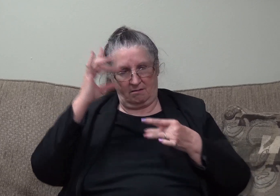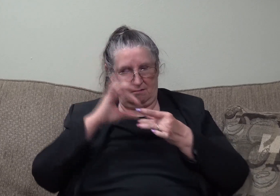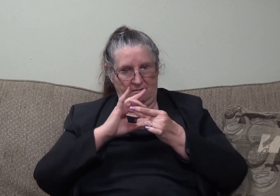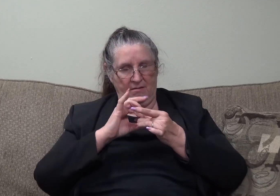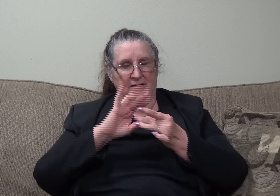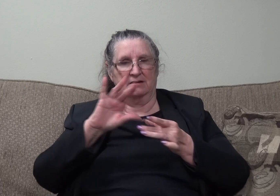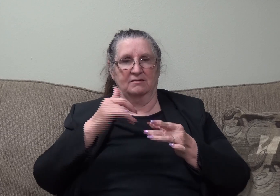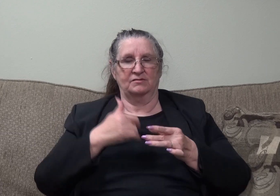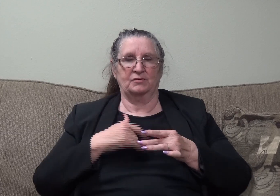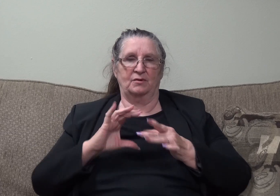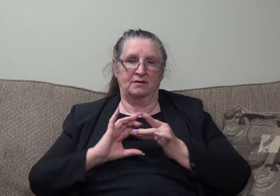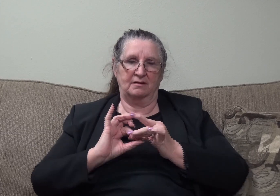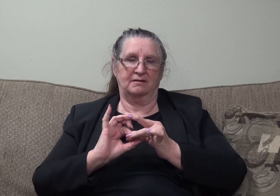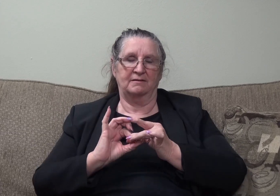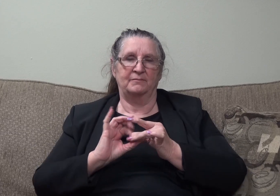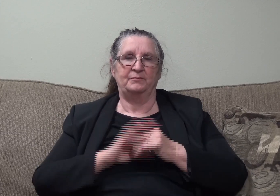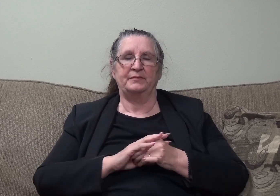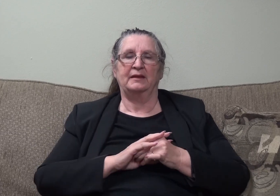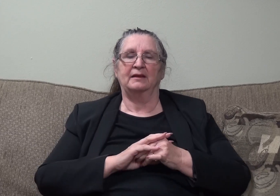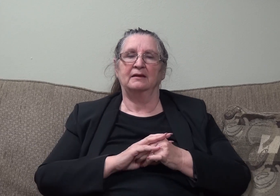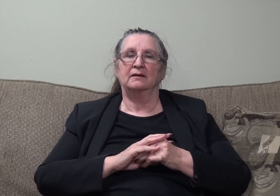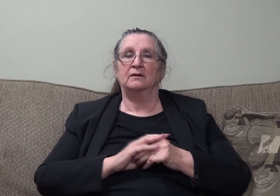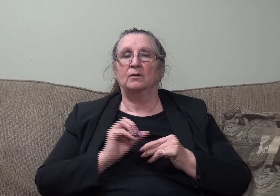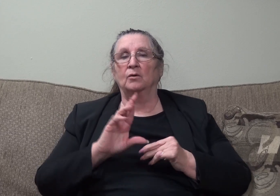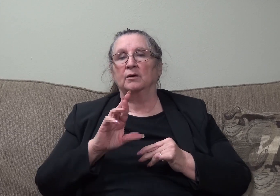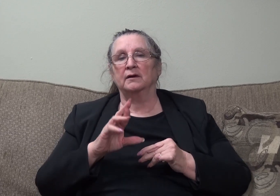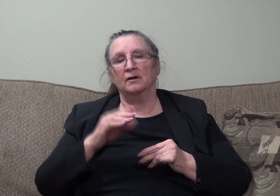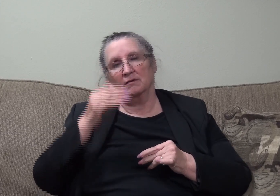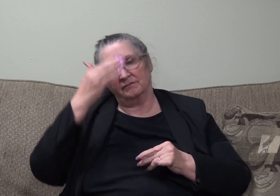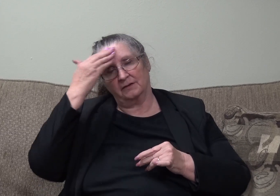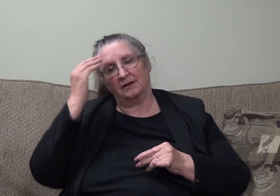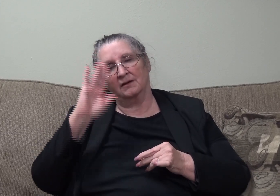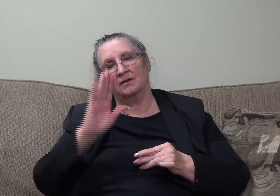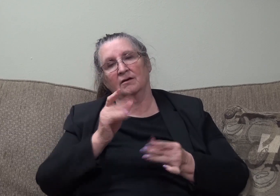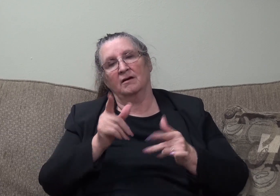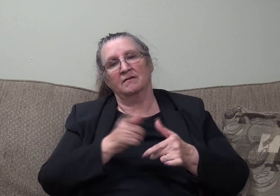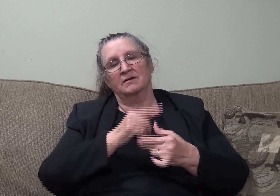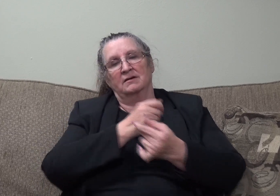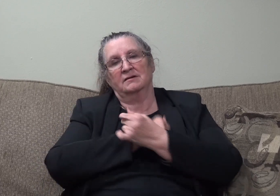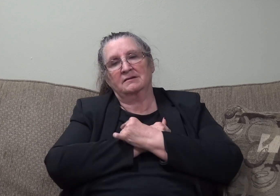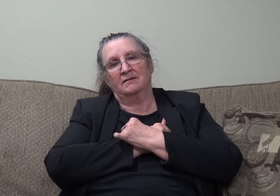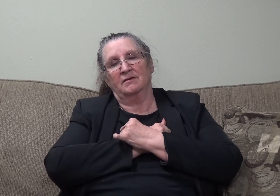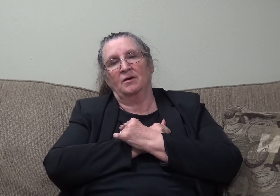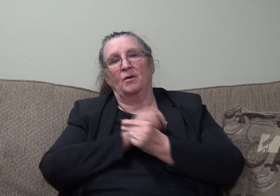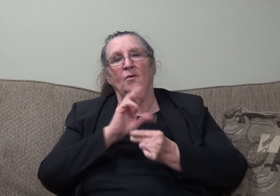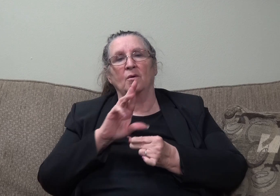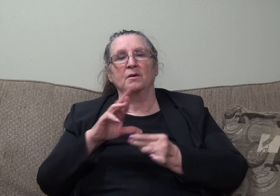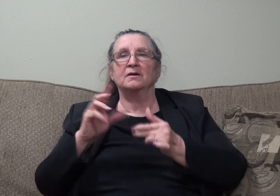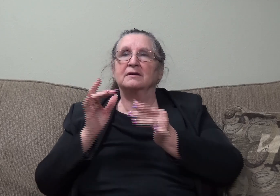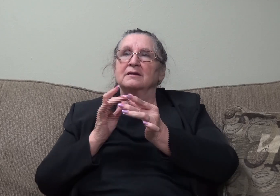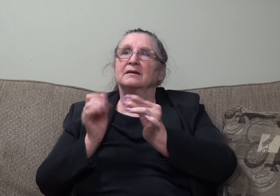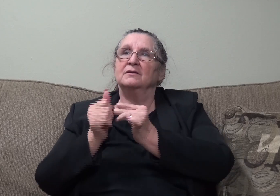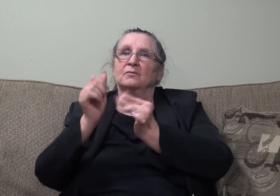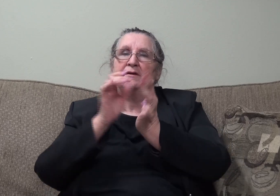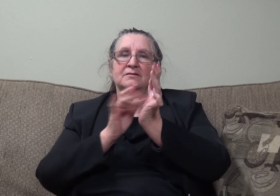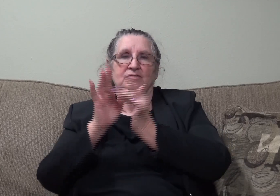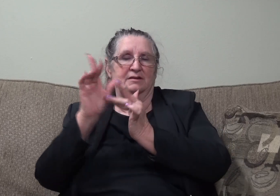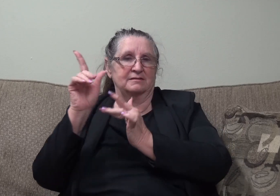Or are you forgetting your first love or you are connected there with them? And then, are you serving,